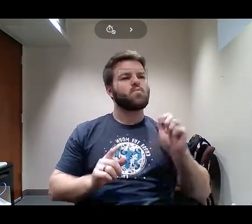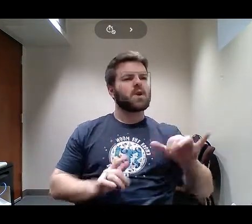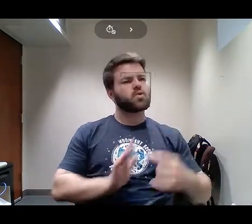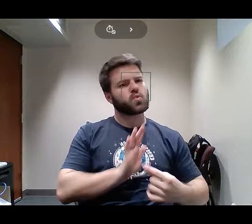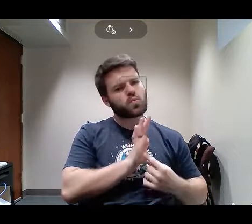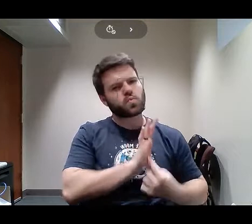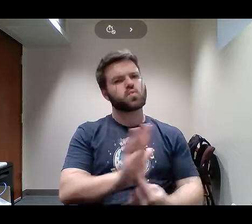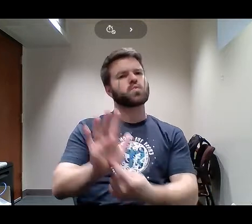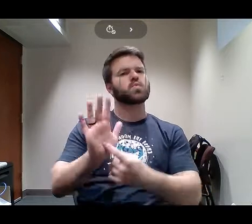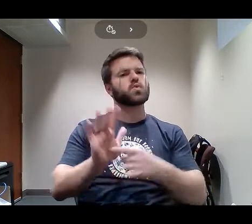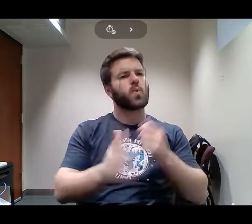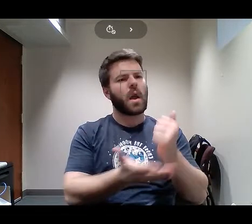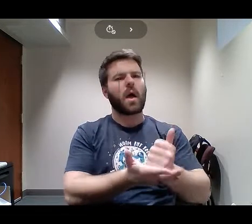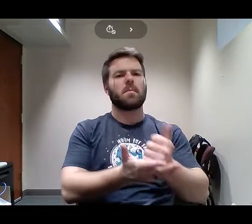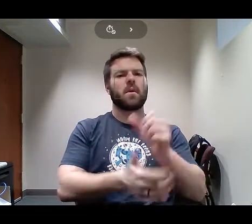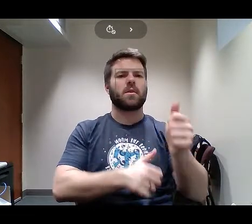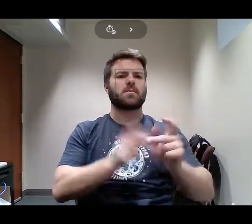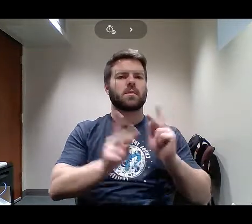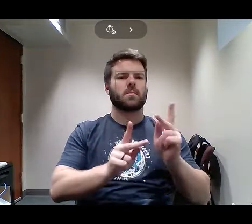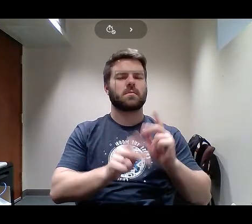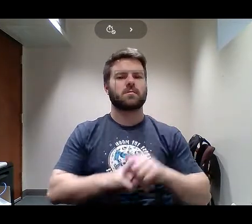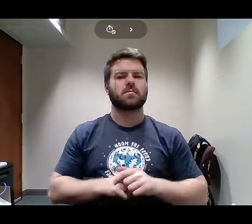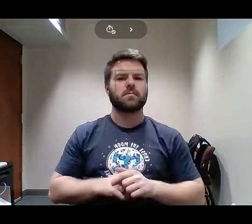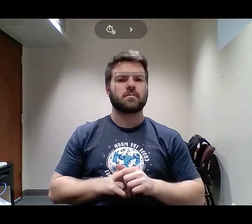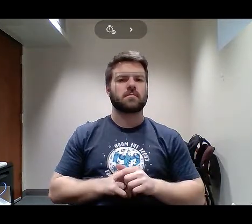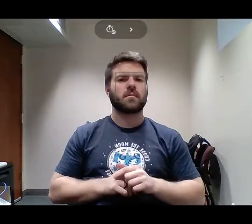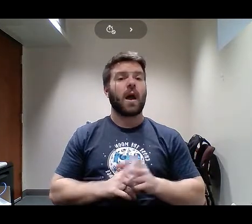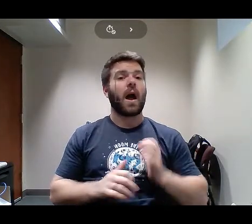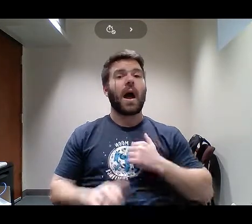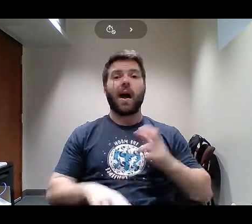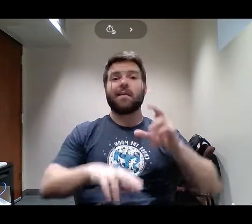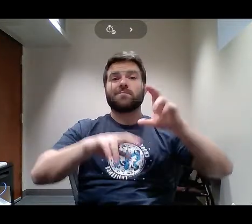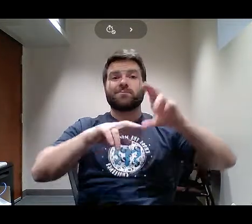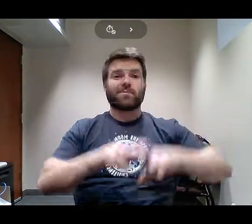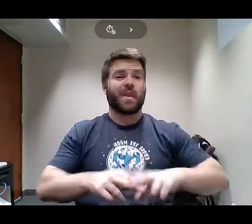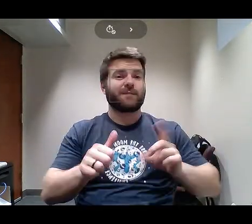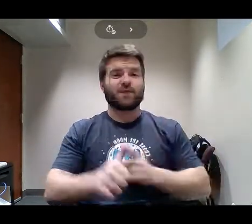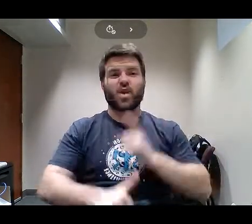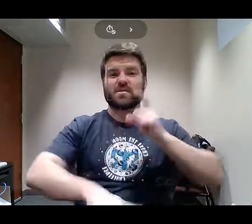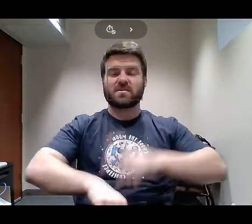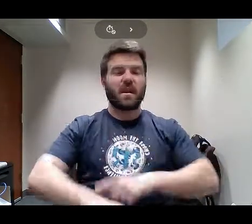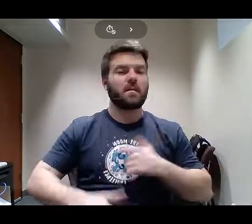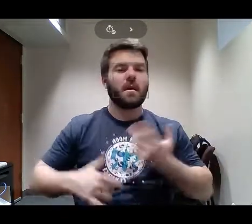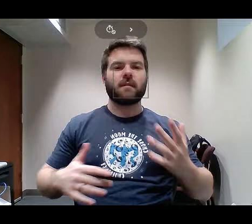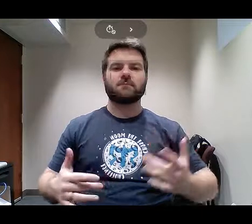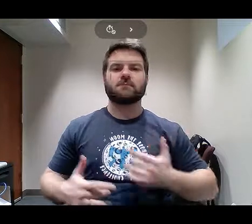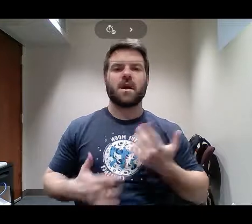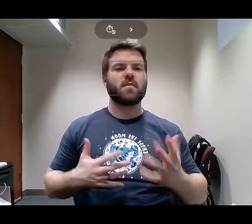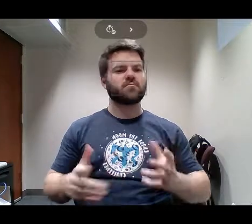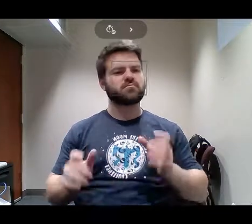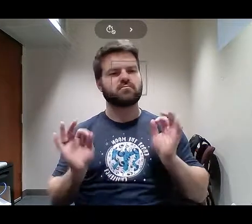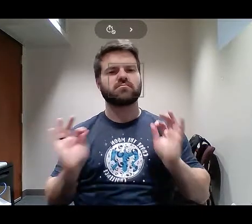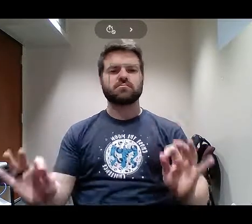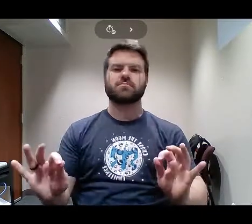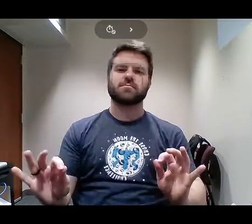down doing that talk show, it felt like breathing. It felt, it felt right. And that's where